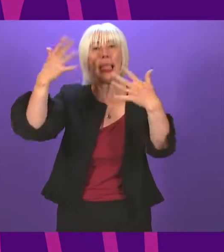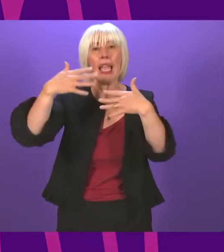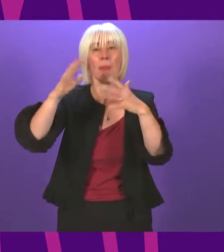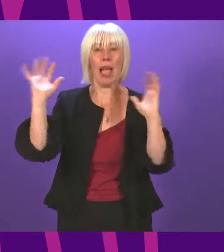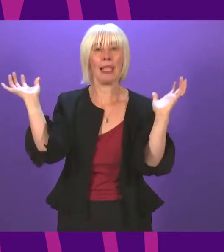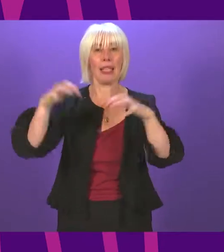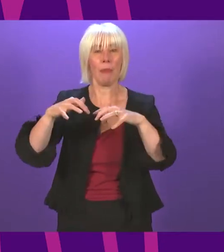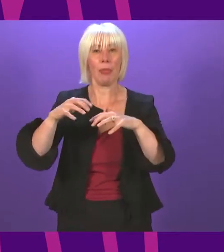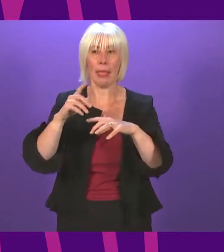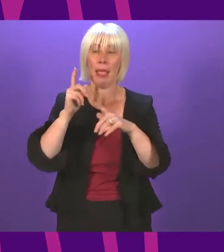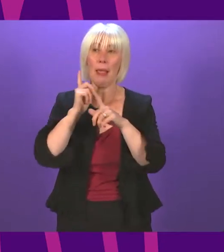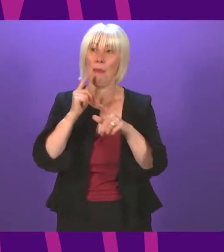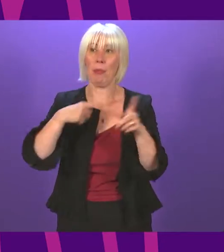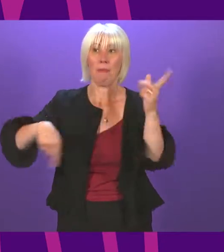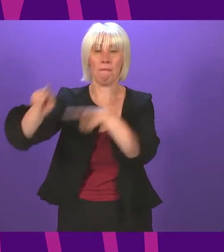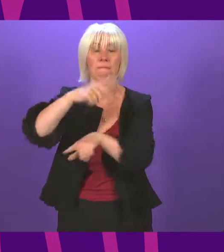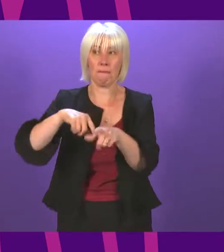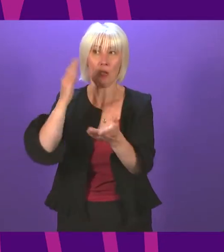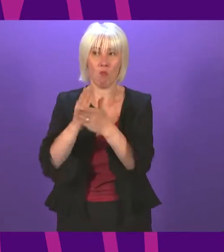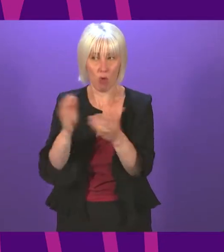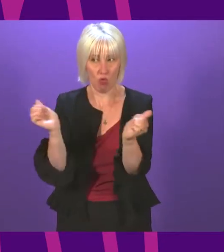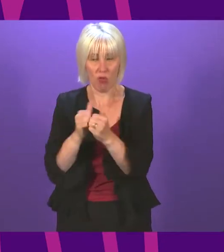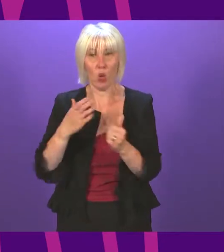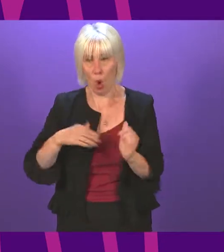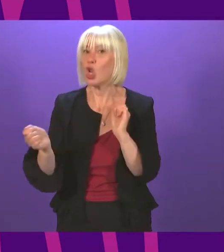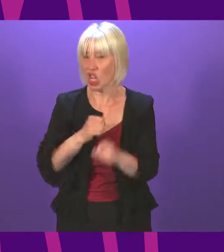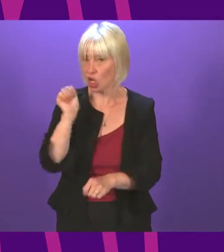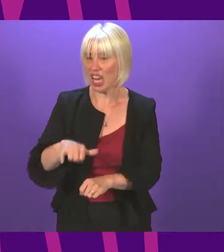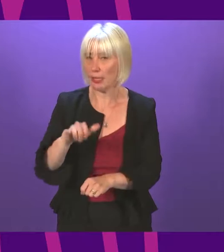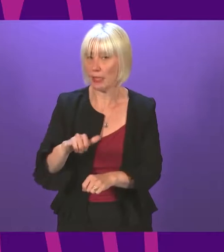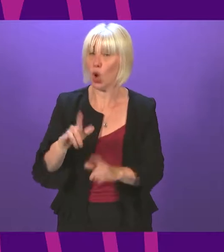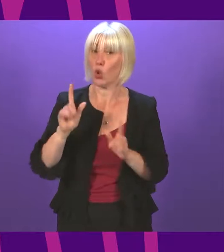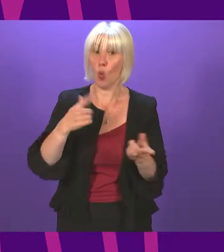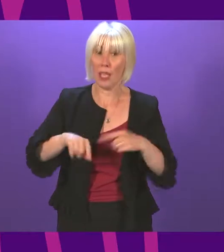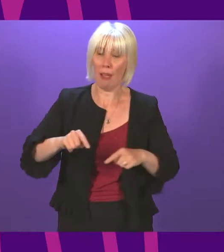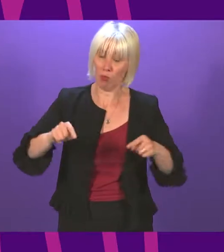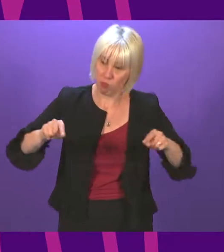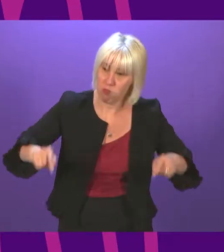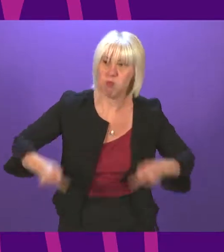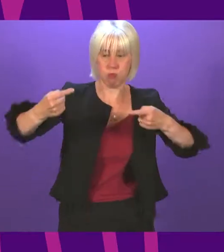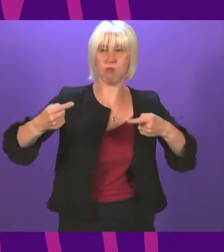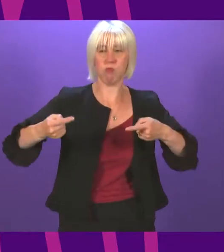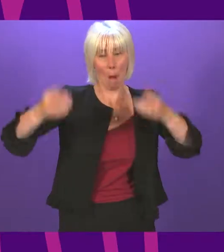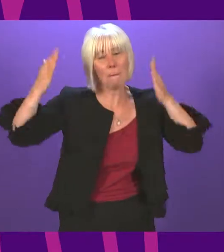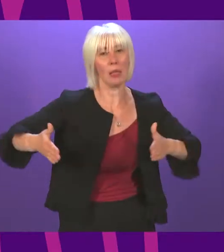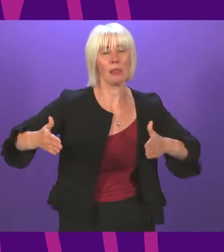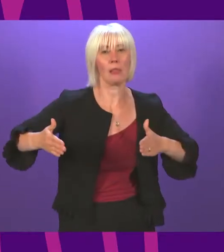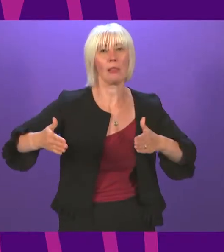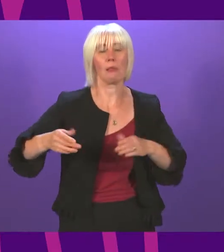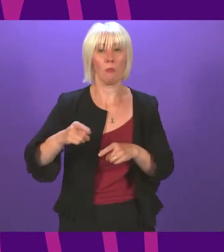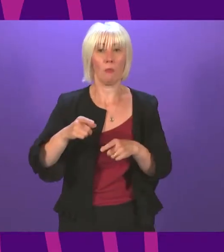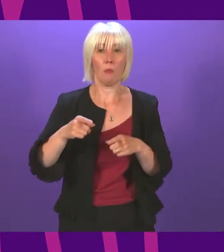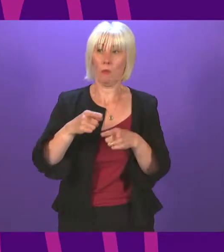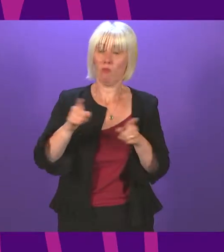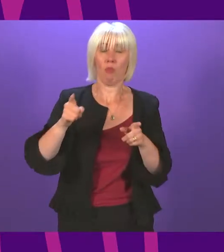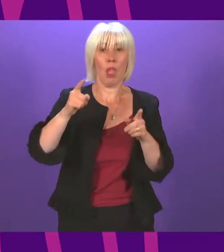and given the people's consent to transformative change. We must rise to this challenge. As in response to